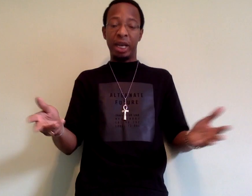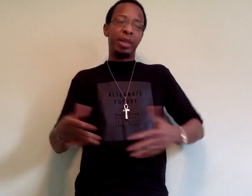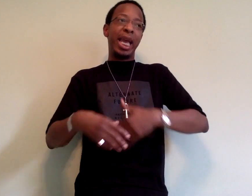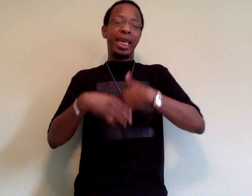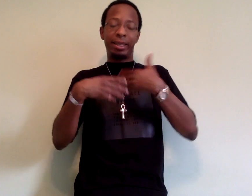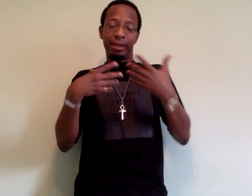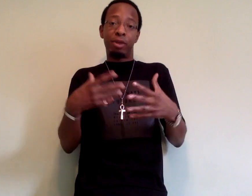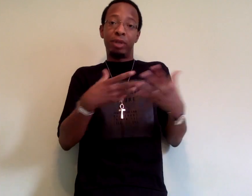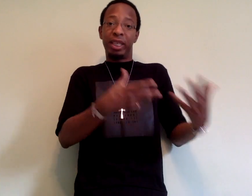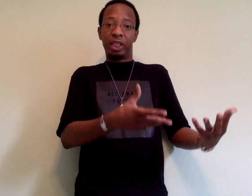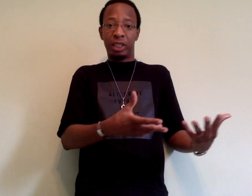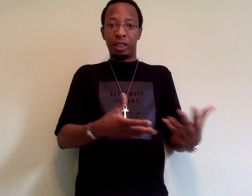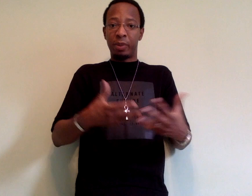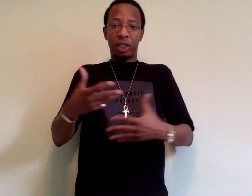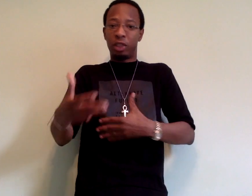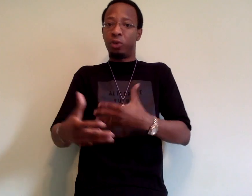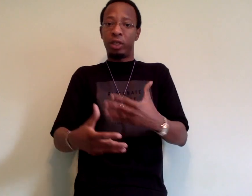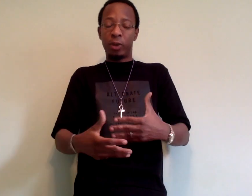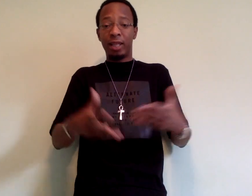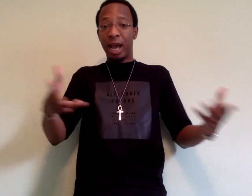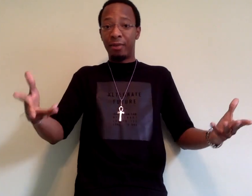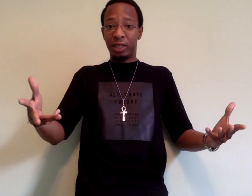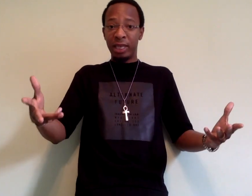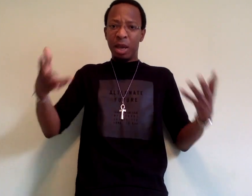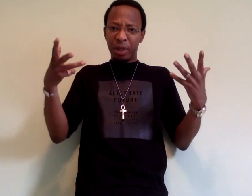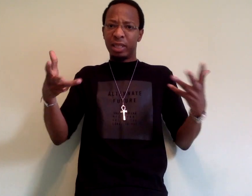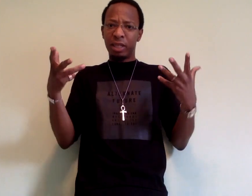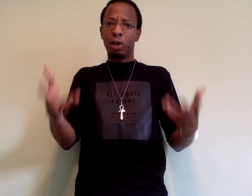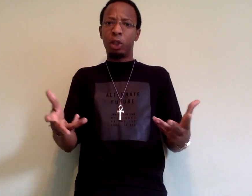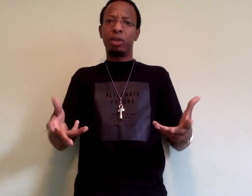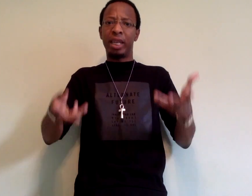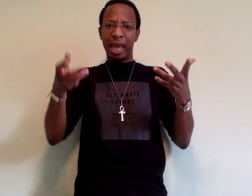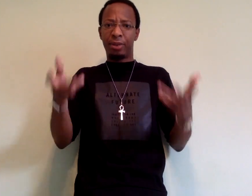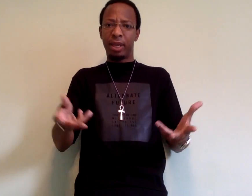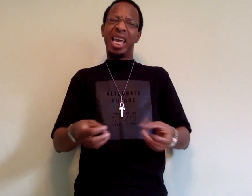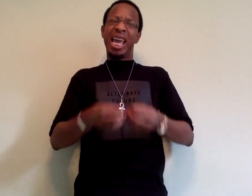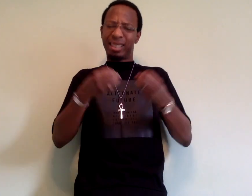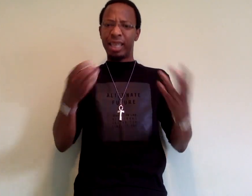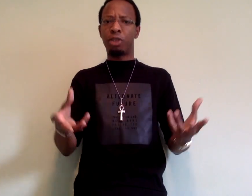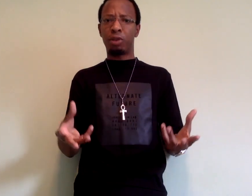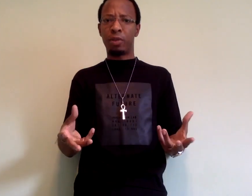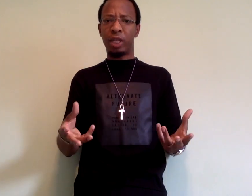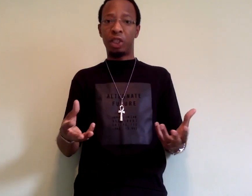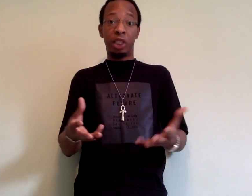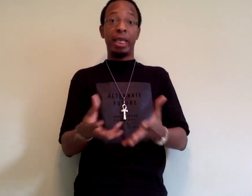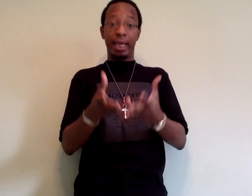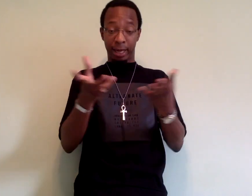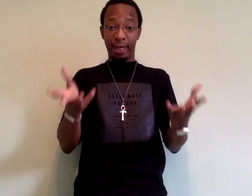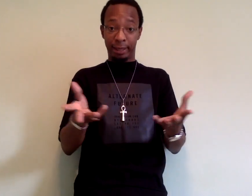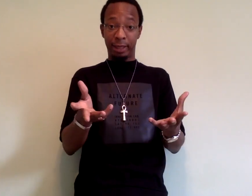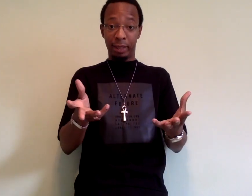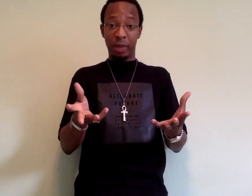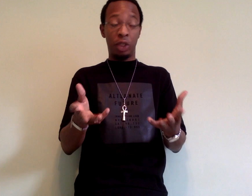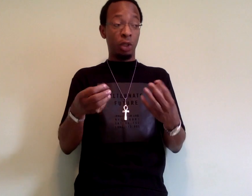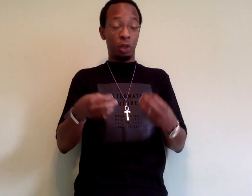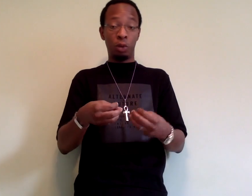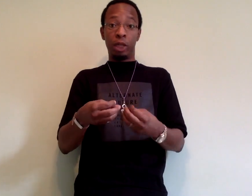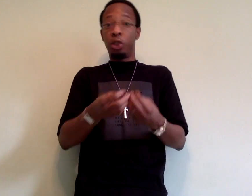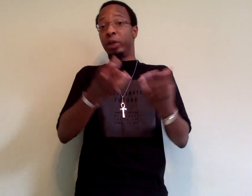Now, in that case, there's a religious dimension to it as well, obviously, but there's a cultural and ethnic ancestral dimension, just like there is such a dimension to Jewish